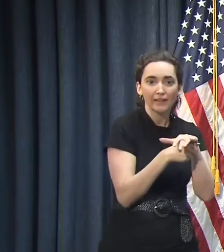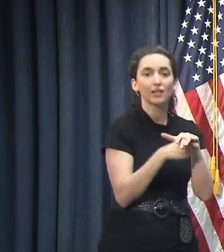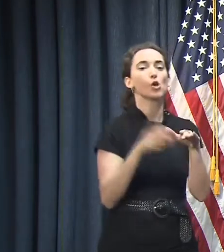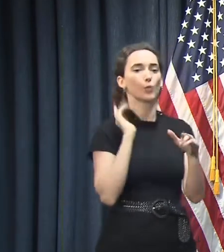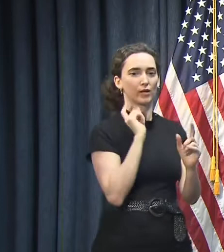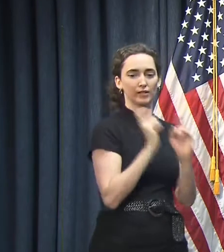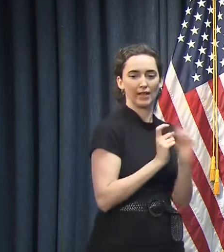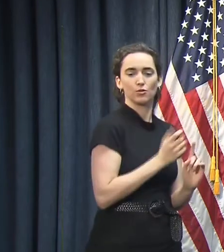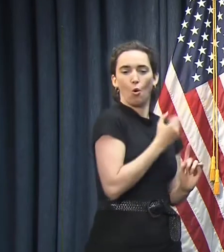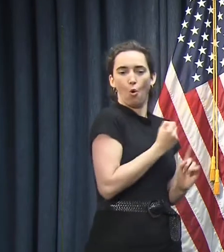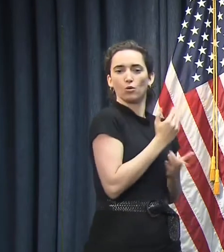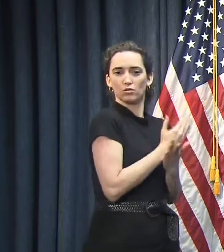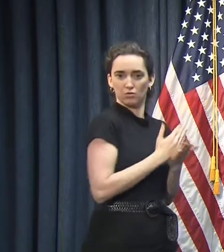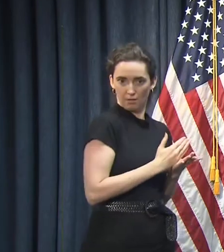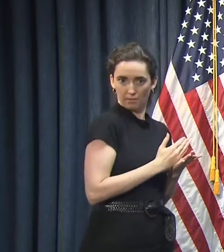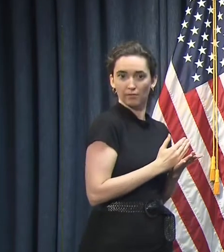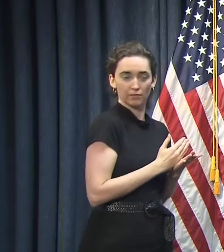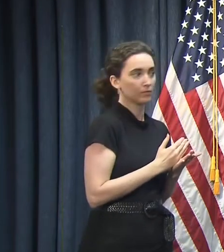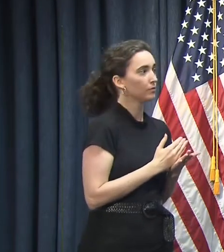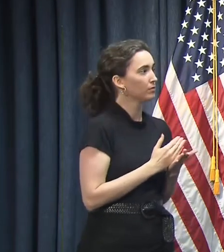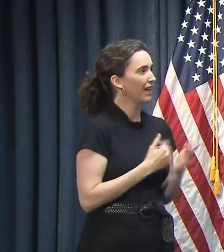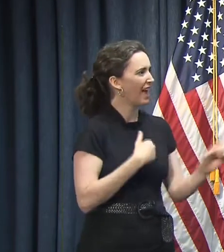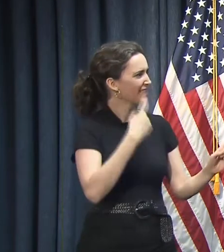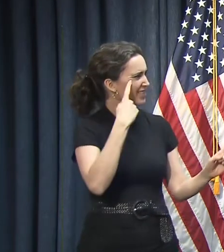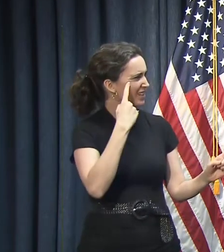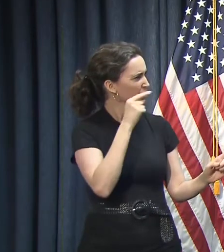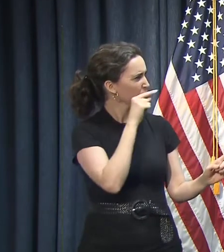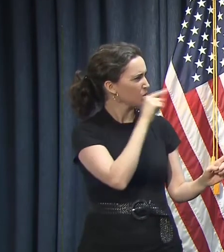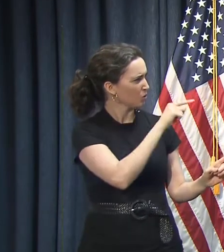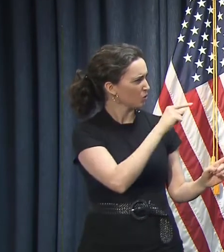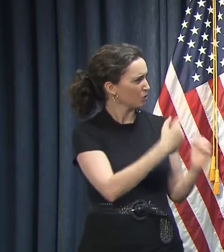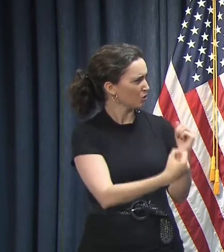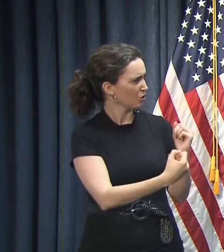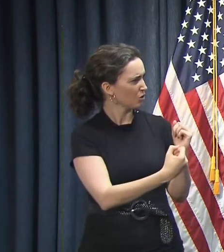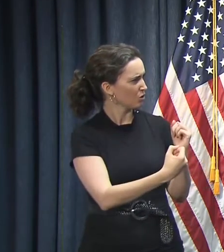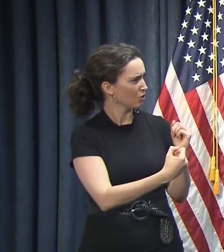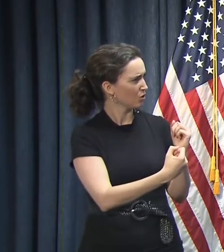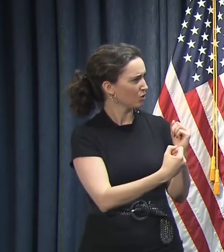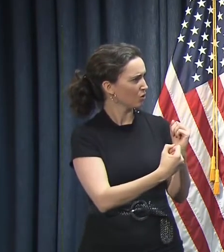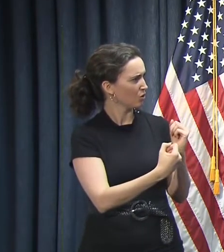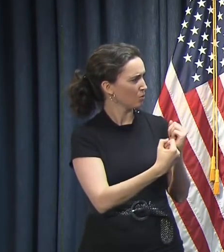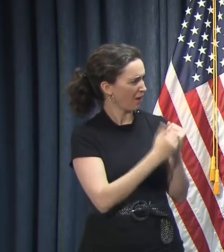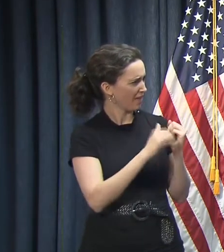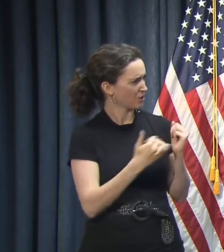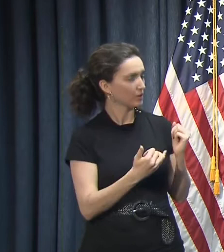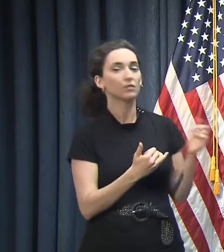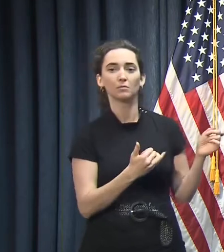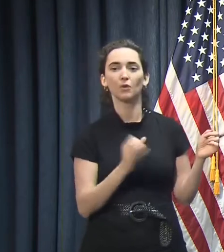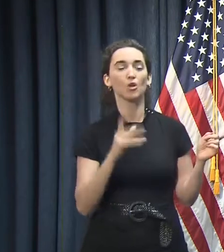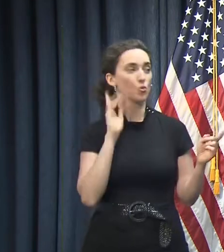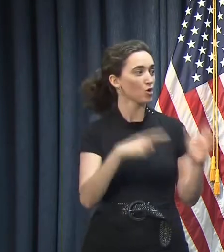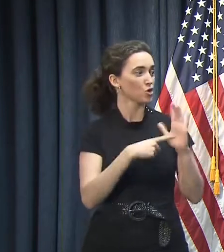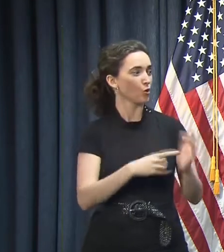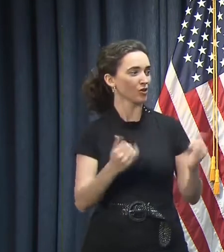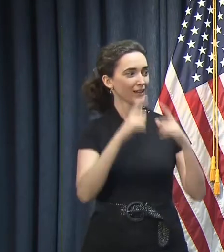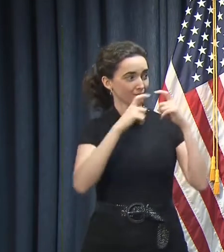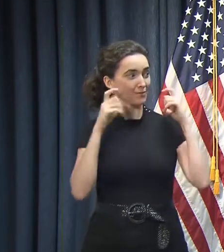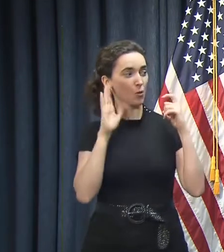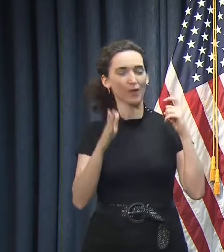it's very helpful with those masks. I think you were supporting one of those today, weren't you? I'll one. Okay. No. Okay.